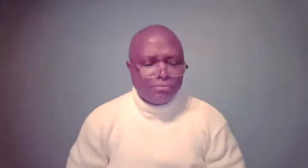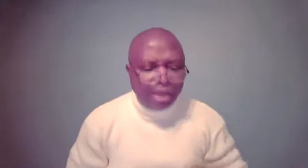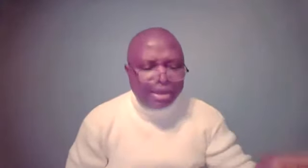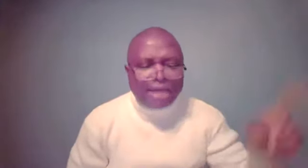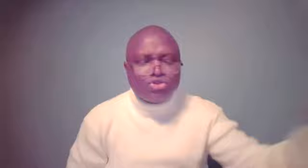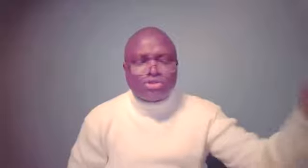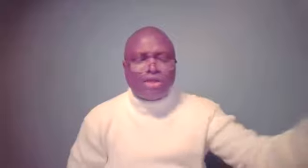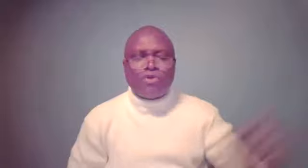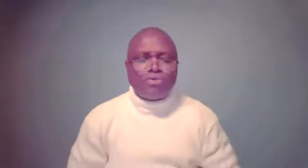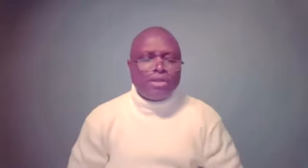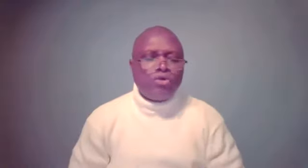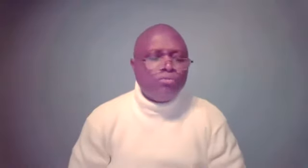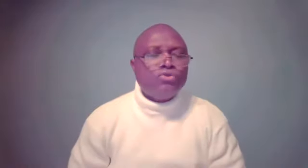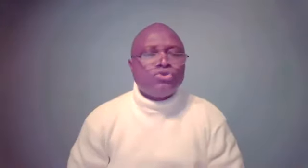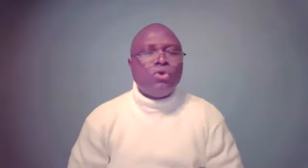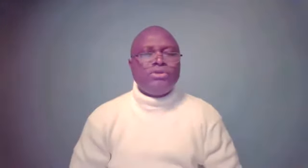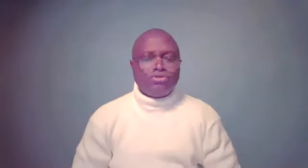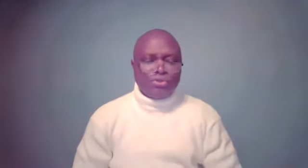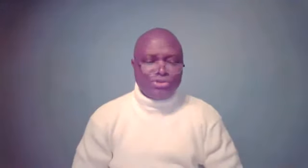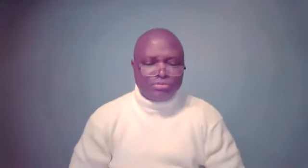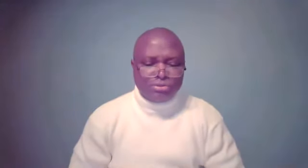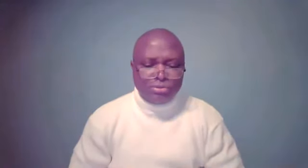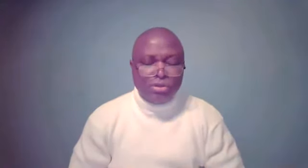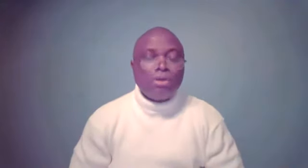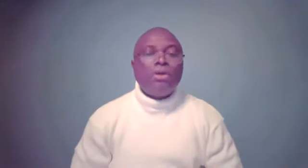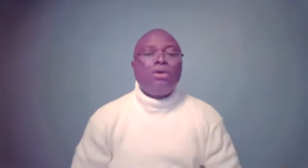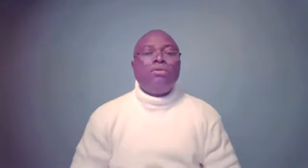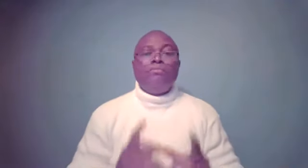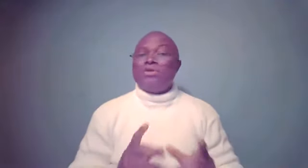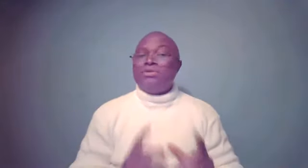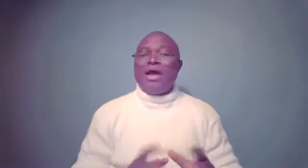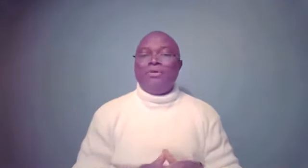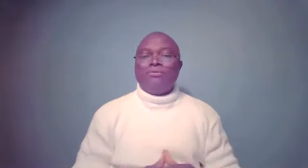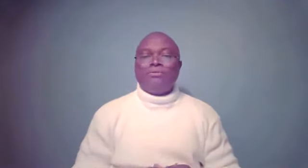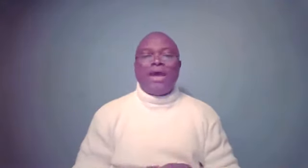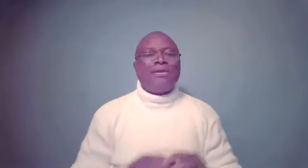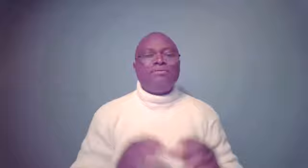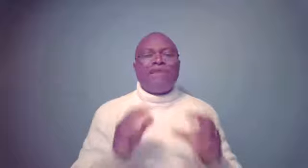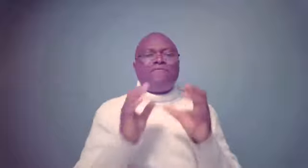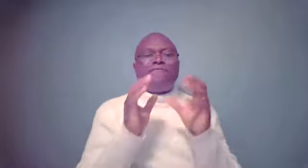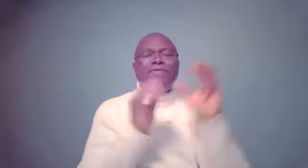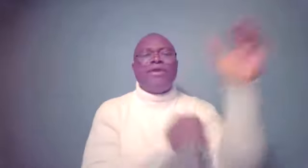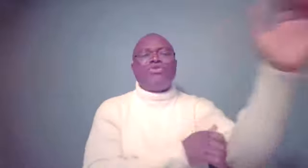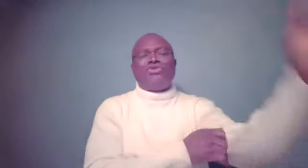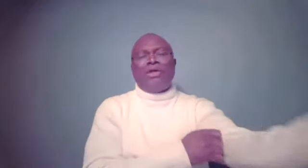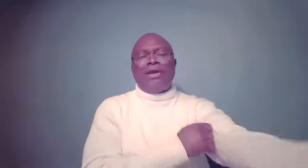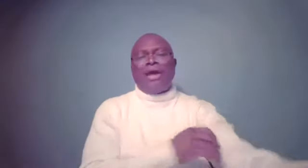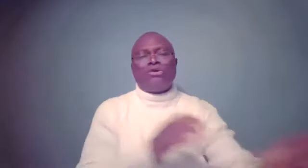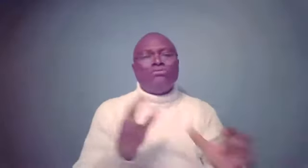I am Joseph, your brother, whom you sold into Egypt. But now, I, that phrase there, I could,